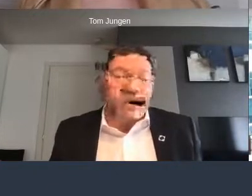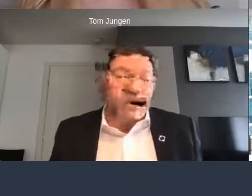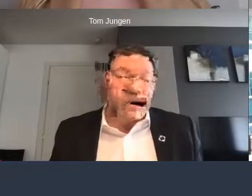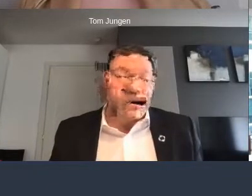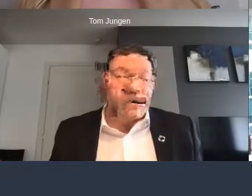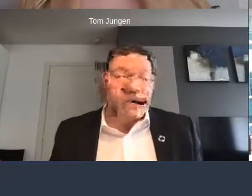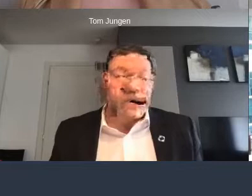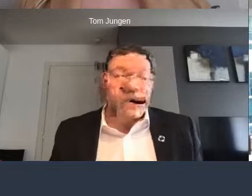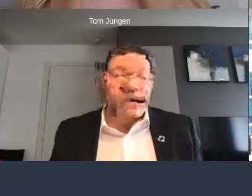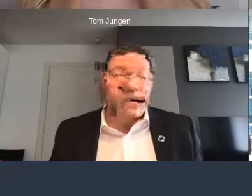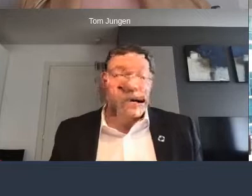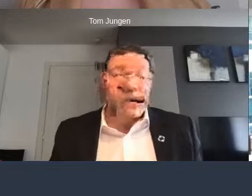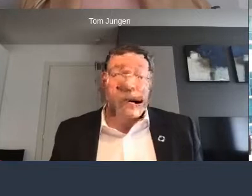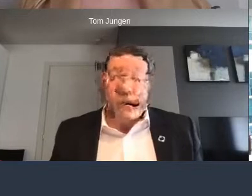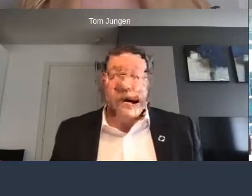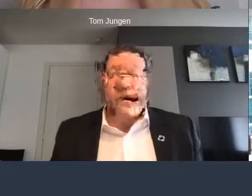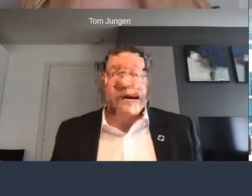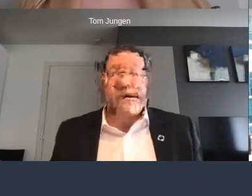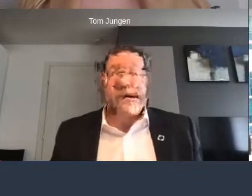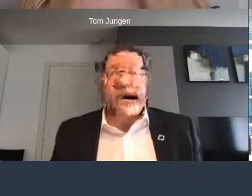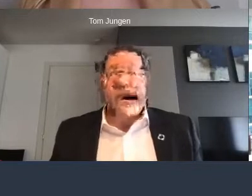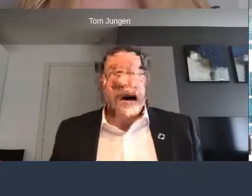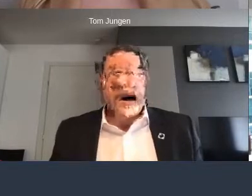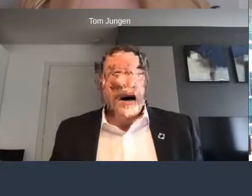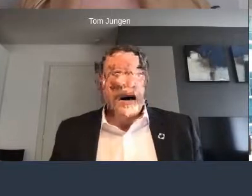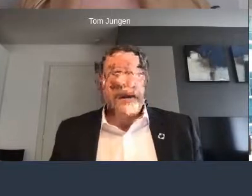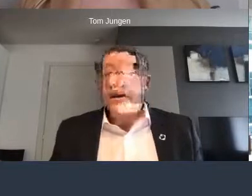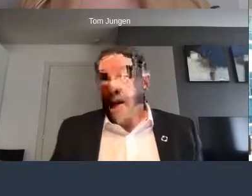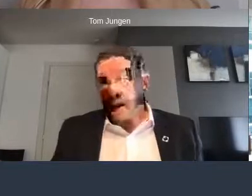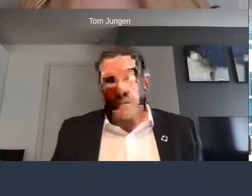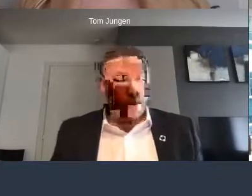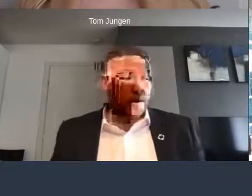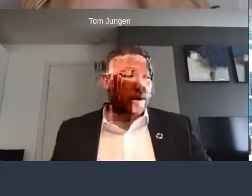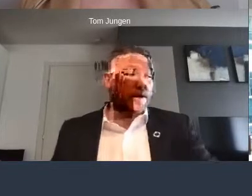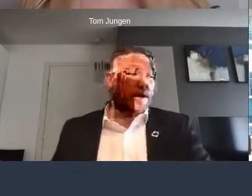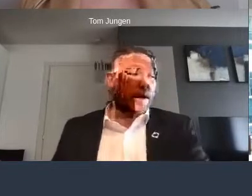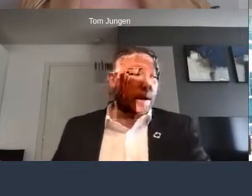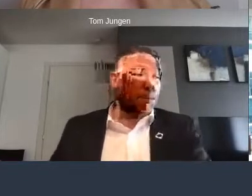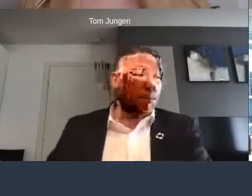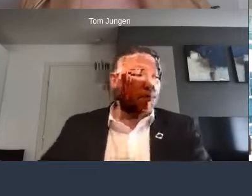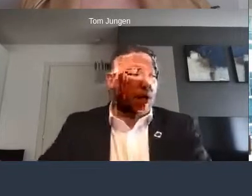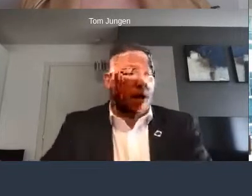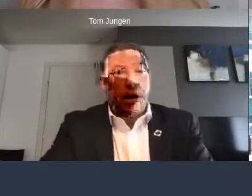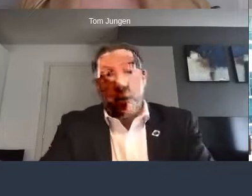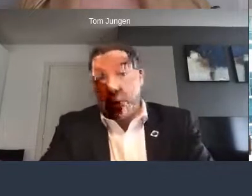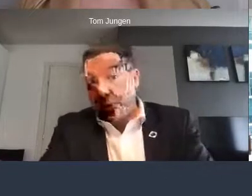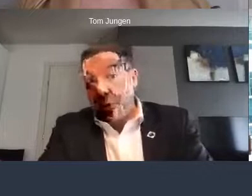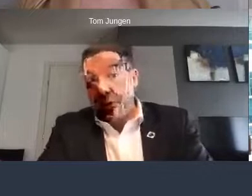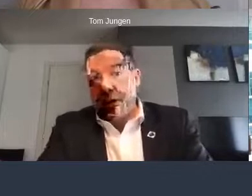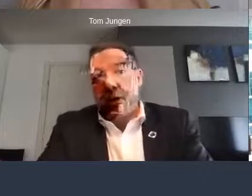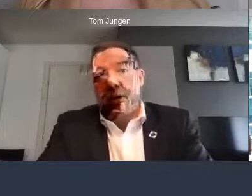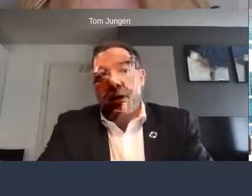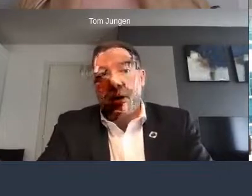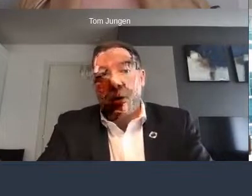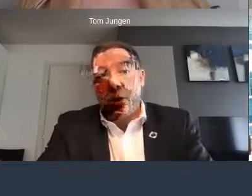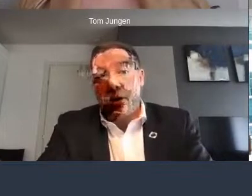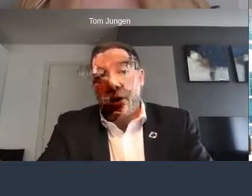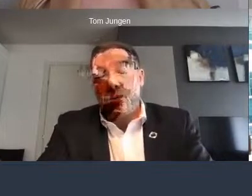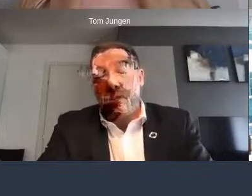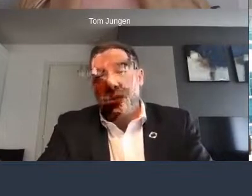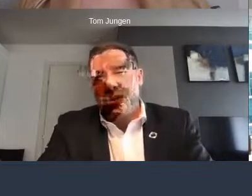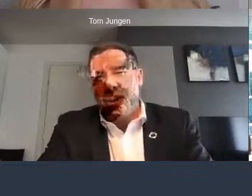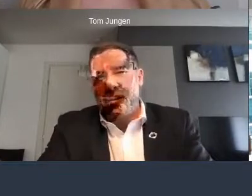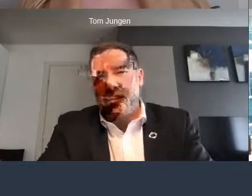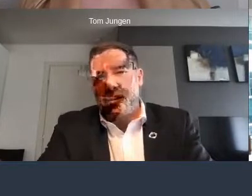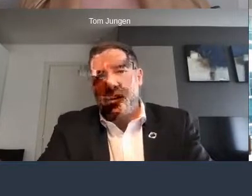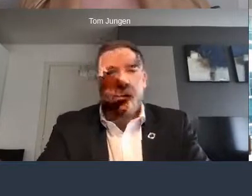competent authorities and the second point cross-border workers